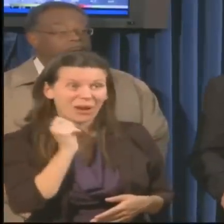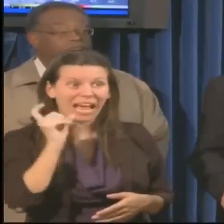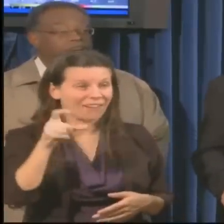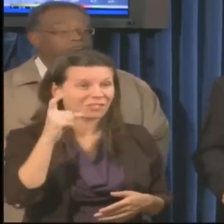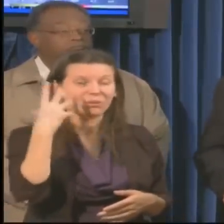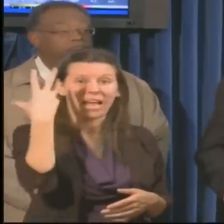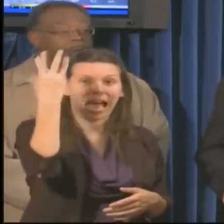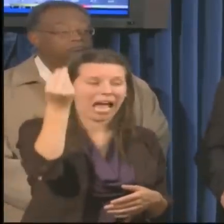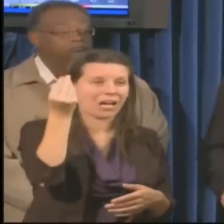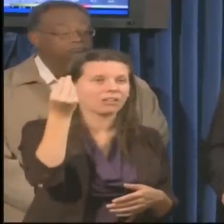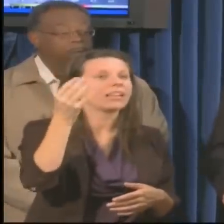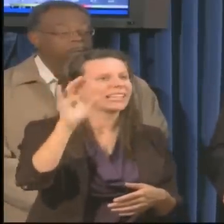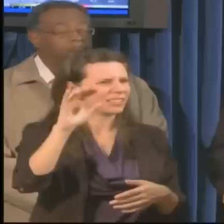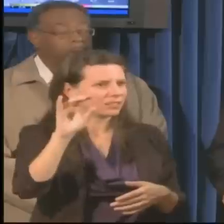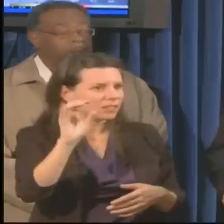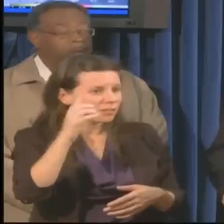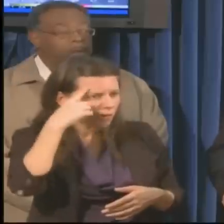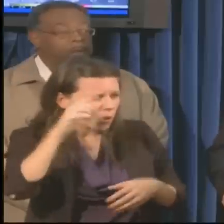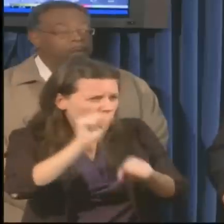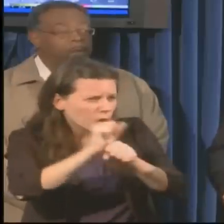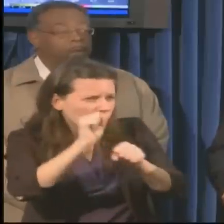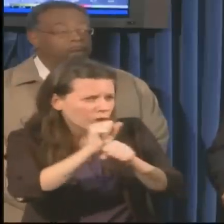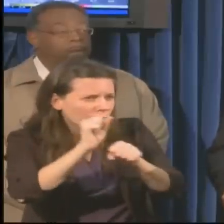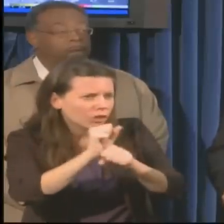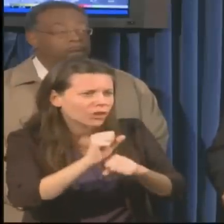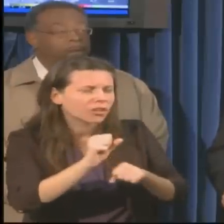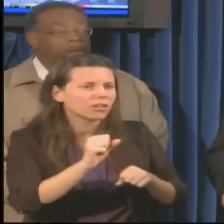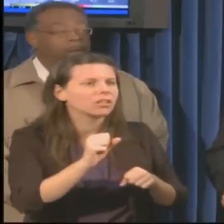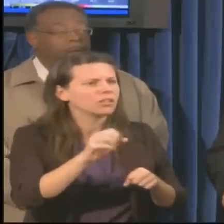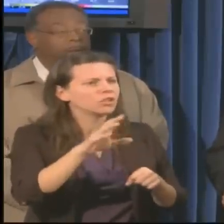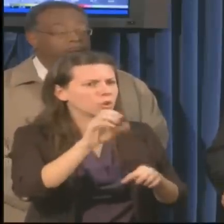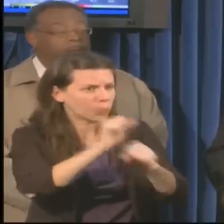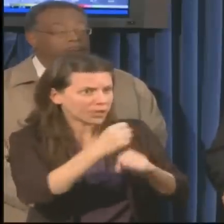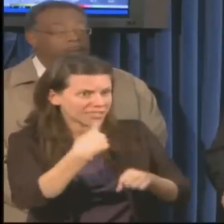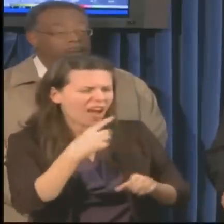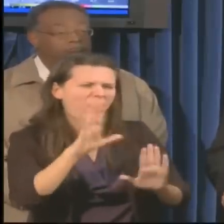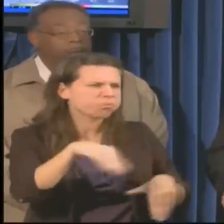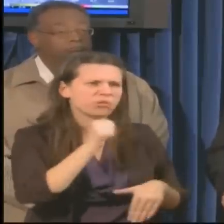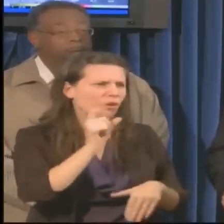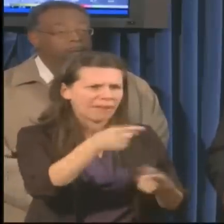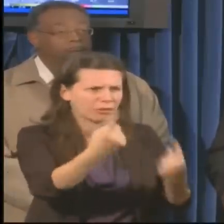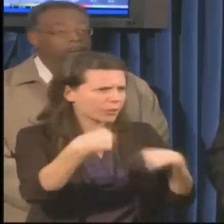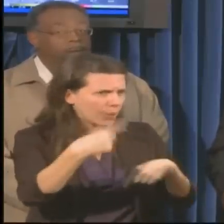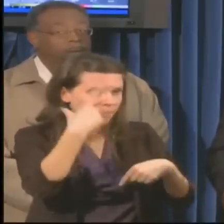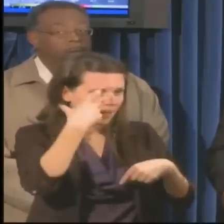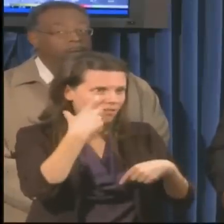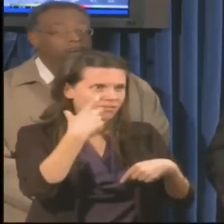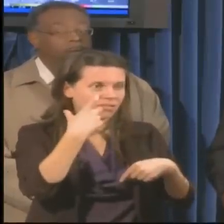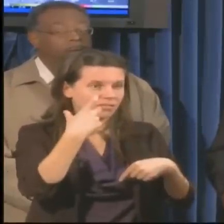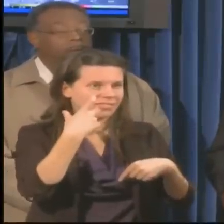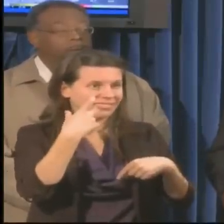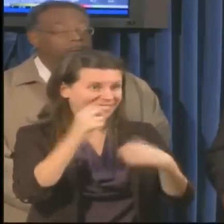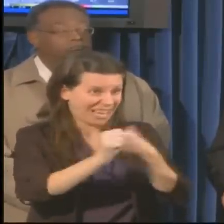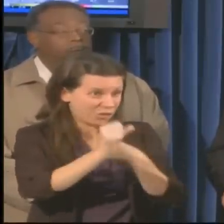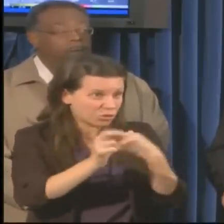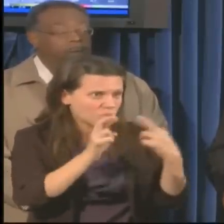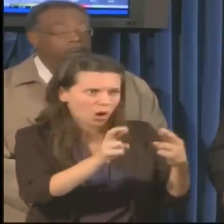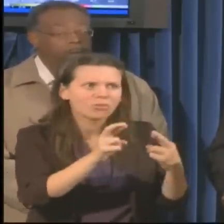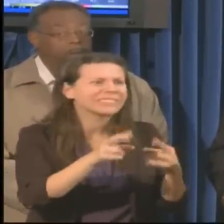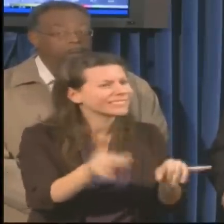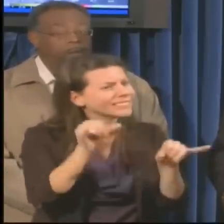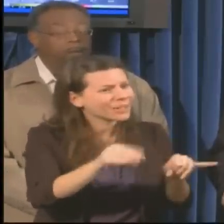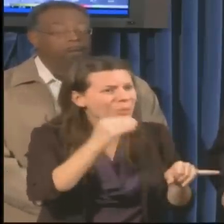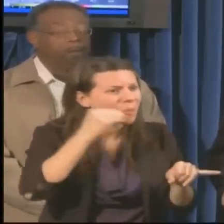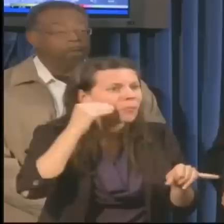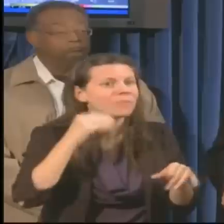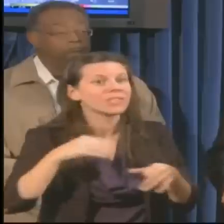concern is multiple accidents due to ponding of water, downed trees, downed power lines. These are going to create some pretty hazardous conditions